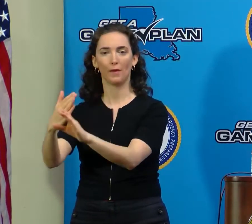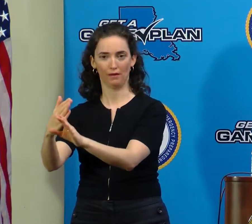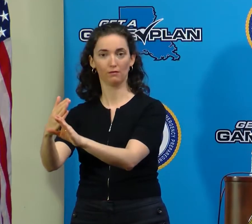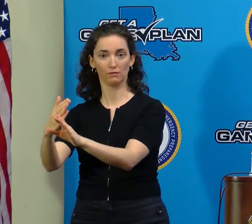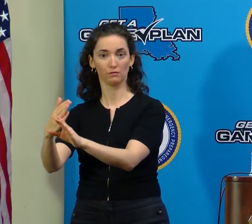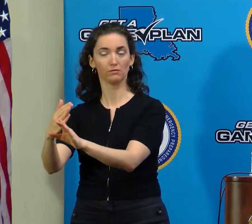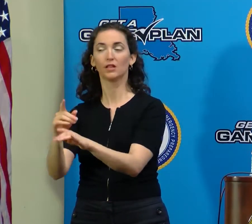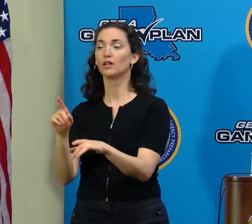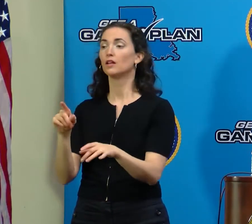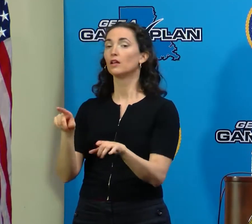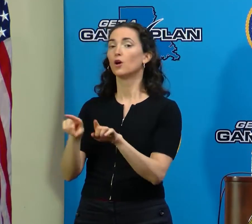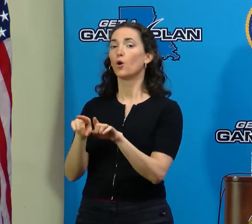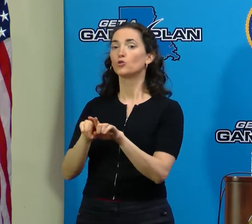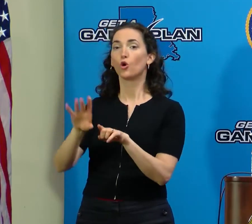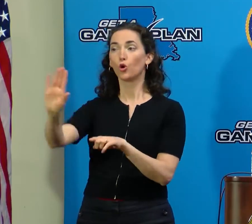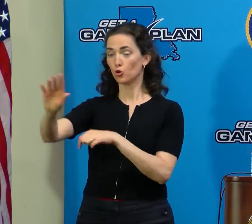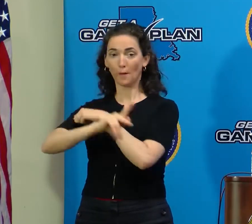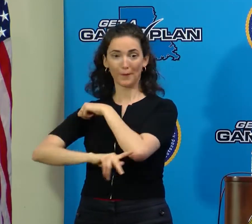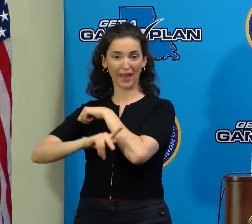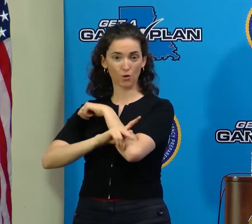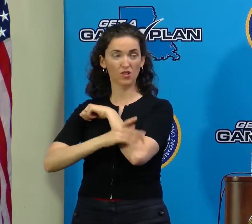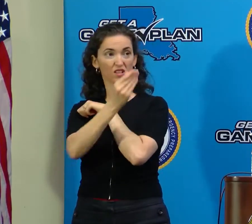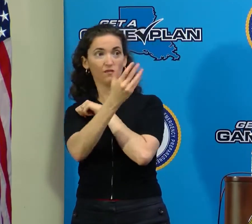your parish.